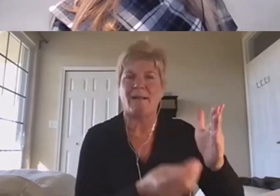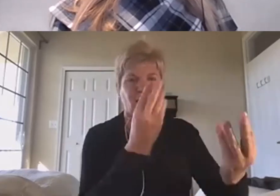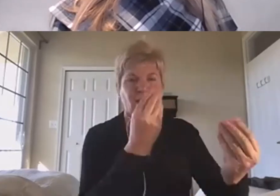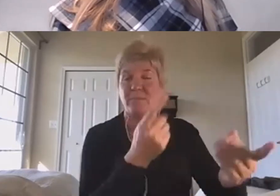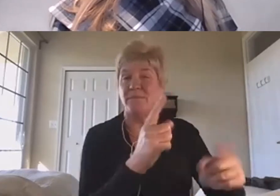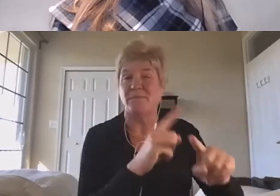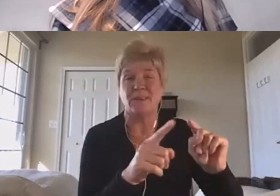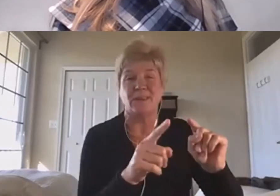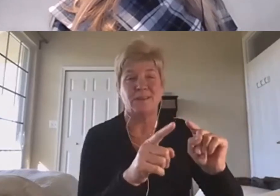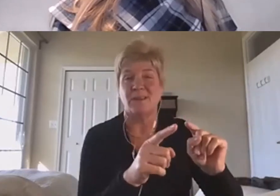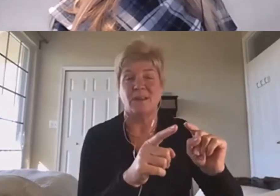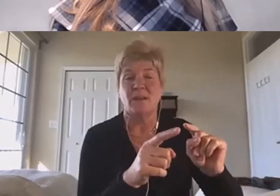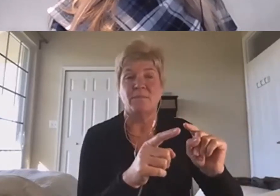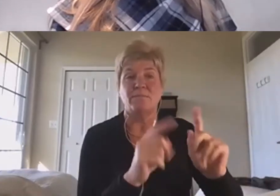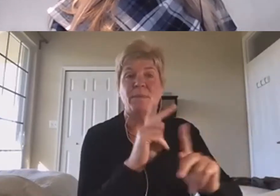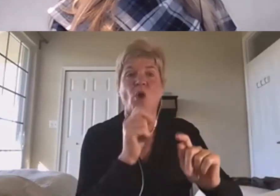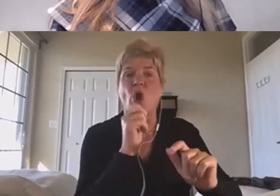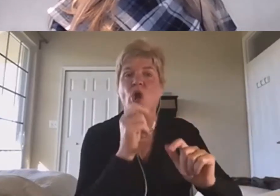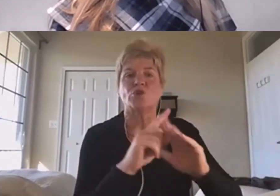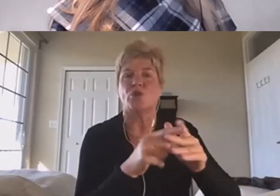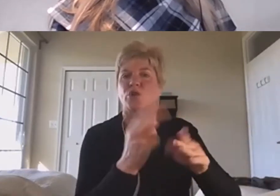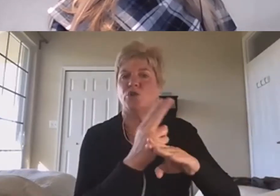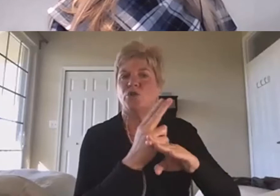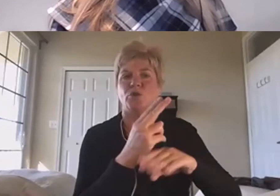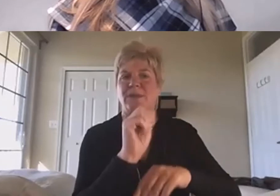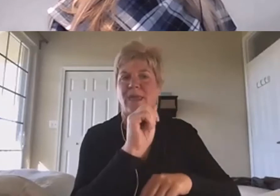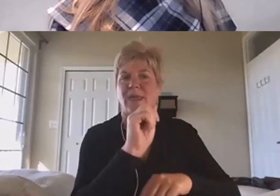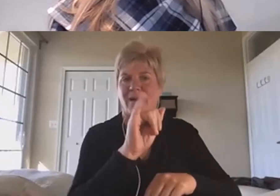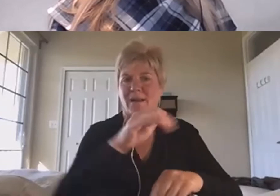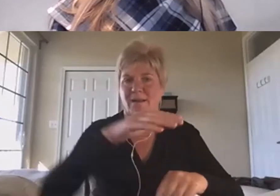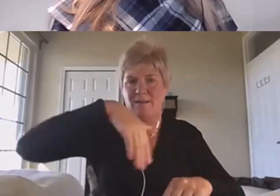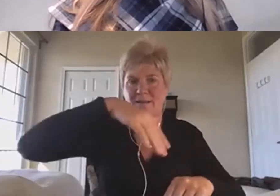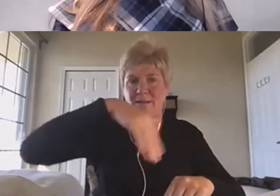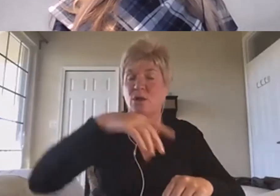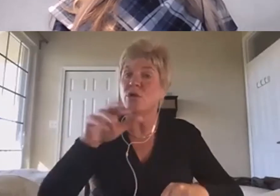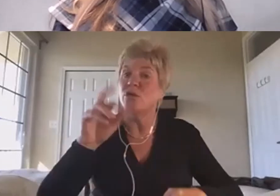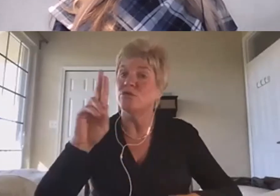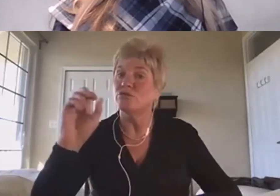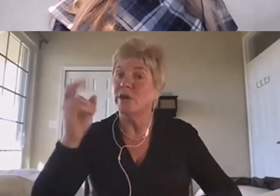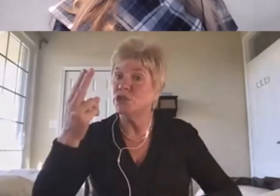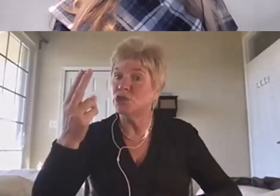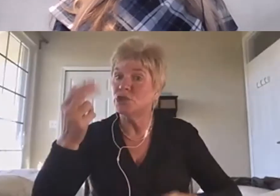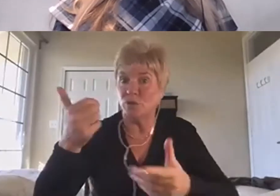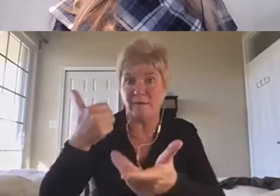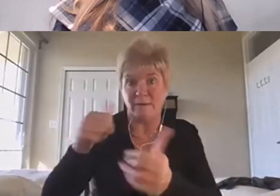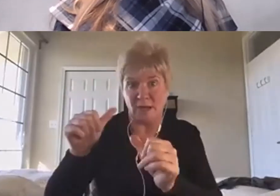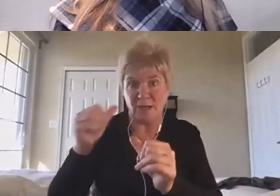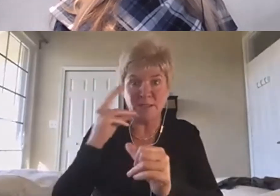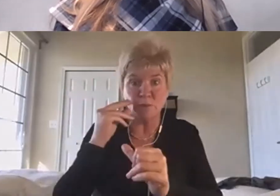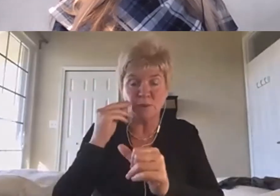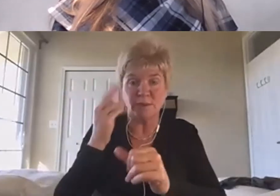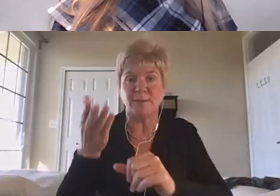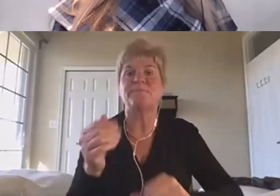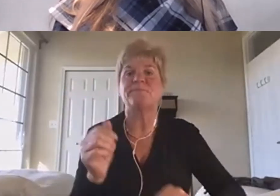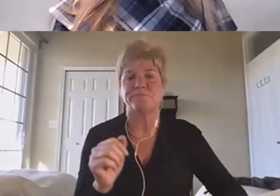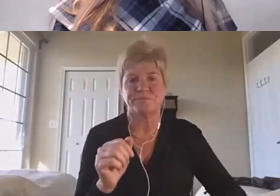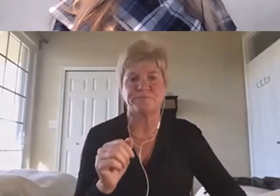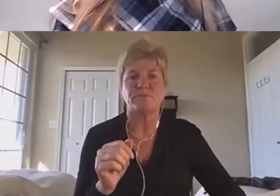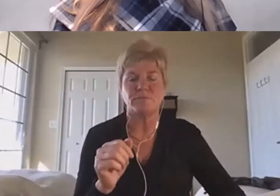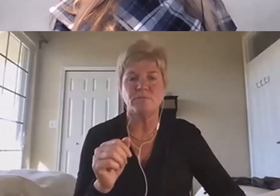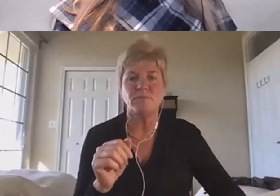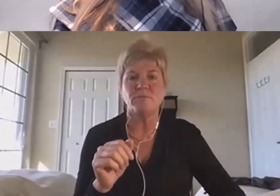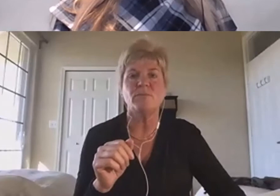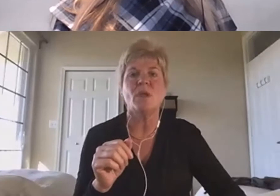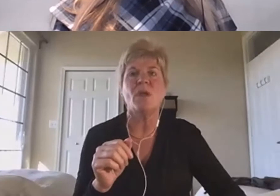automation yet. Rich, you might have some other data insights. Yeah, so we, we cover about 1